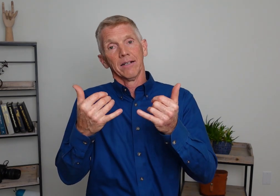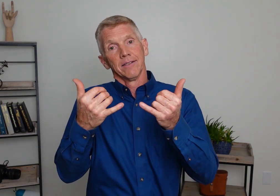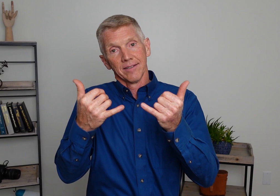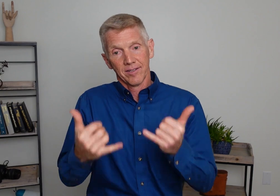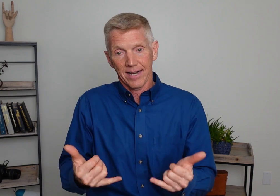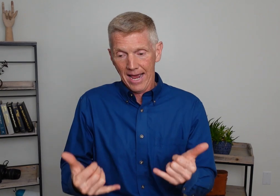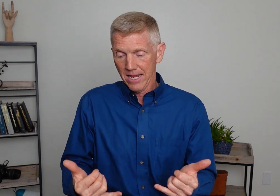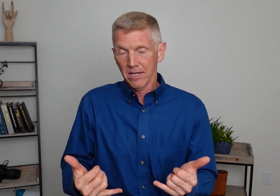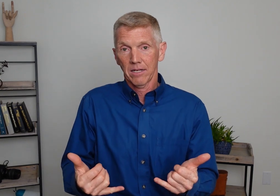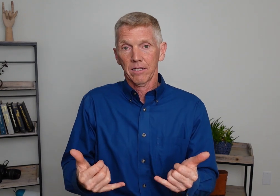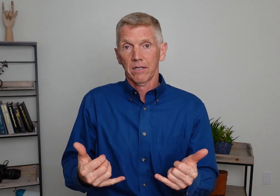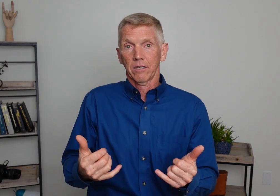today.